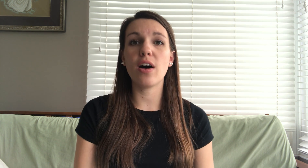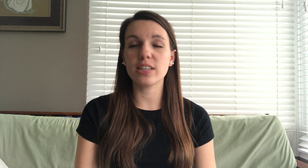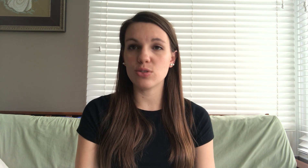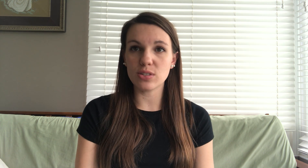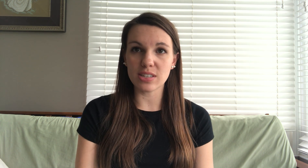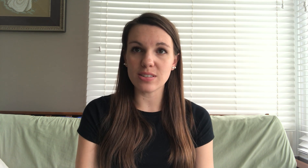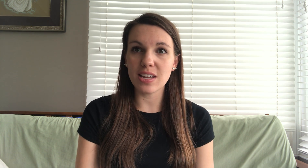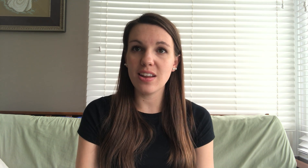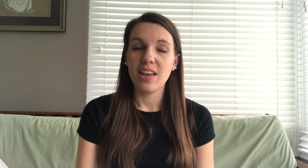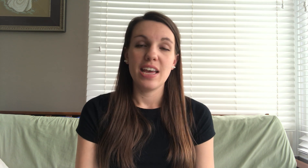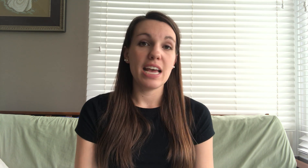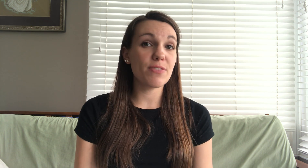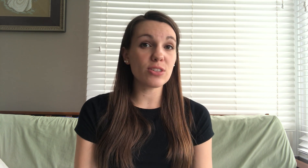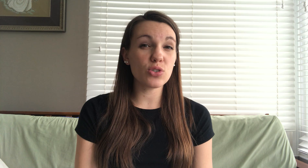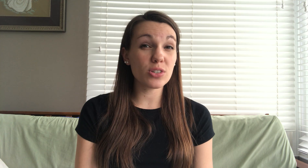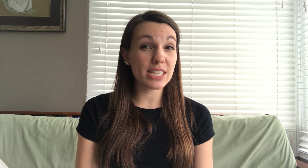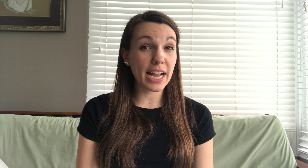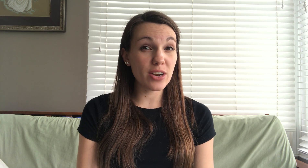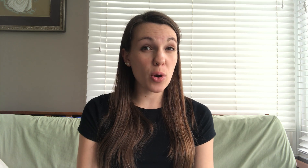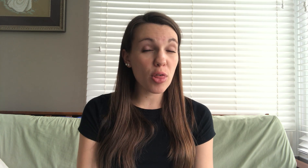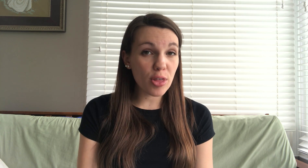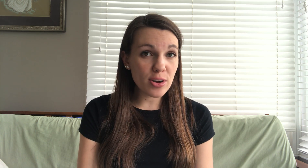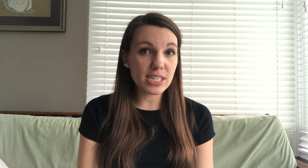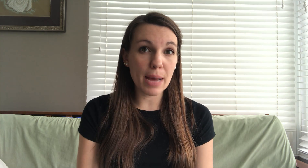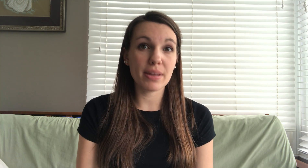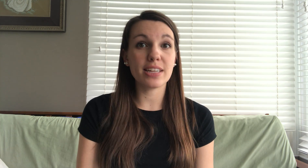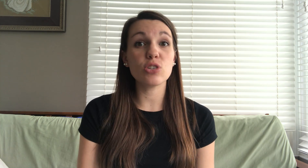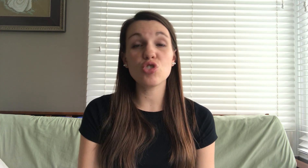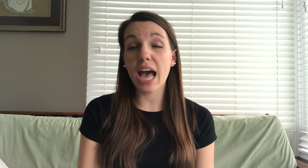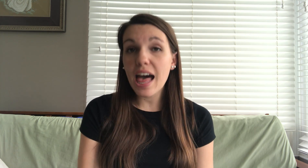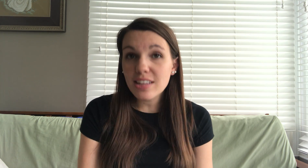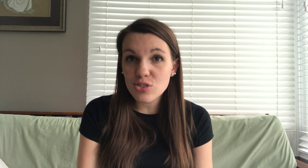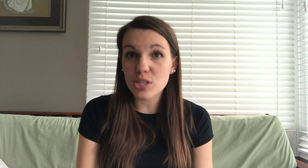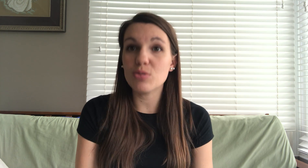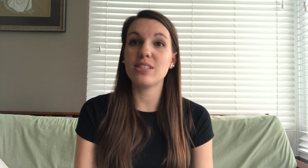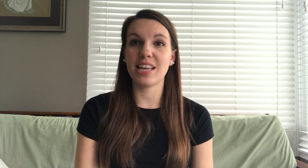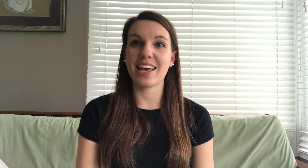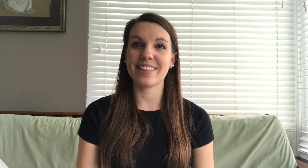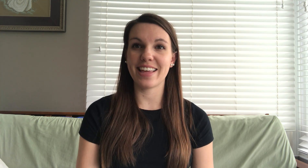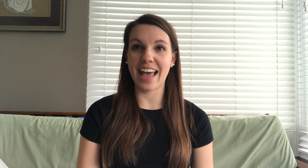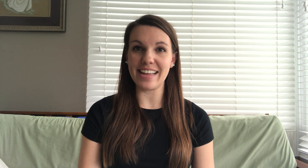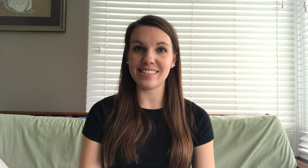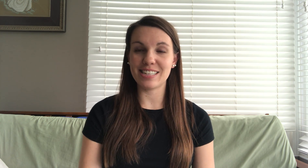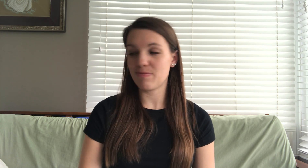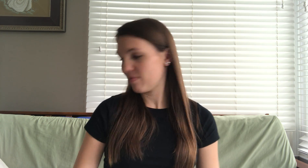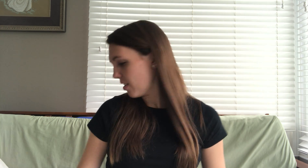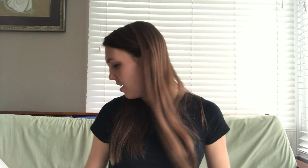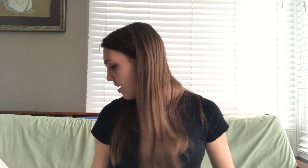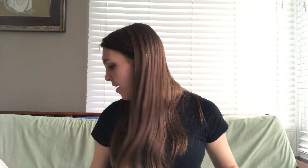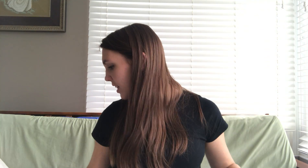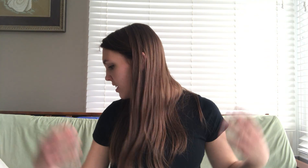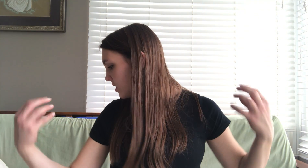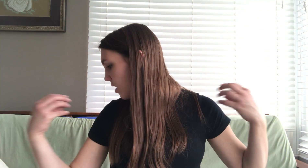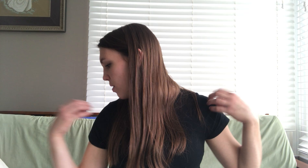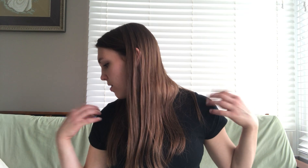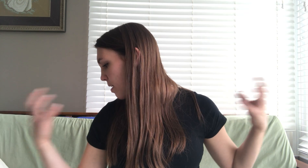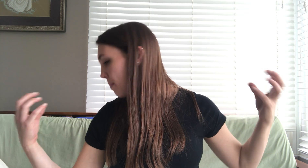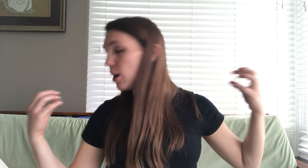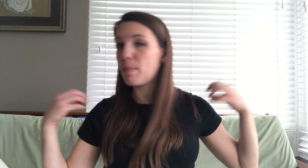all you'll do is listen. If this is your second or third time, I'd like to challenge you to sing at the end. All right, let's start with it. Pitter